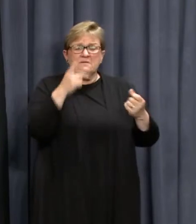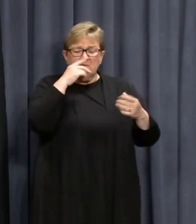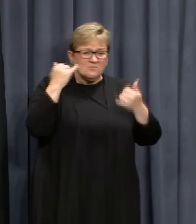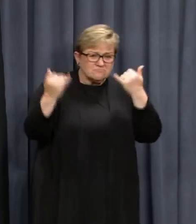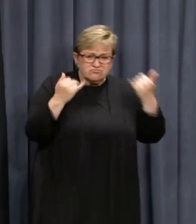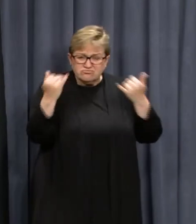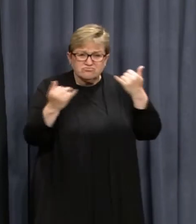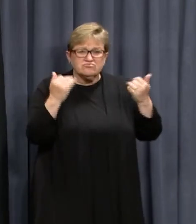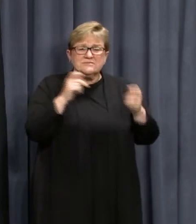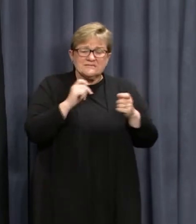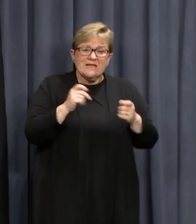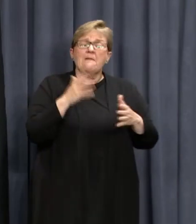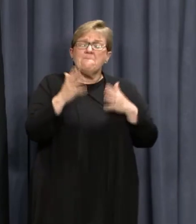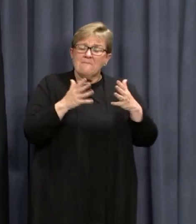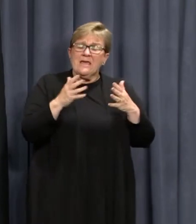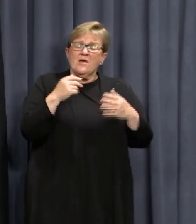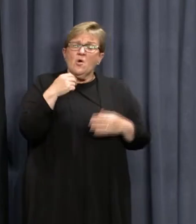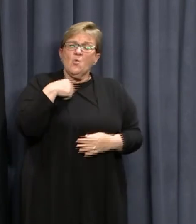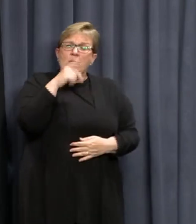This afternoon.